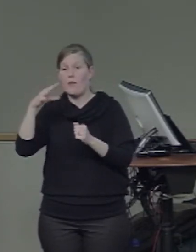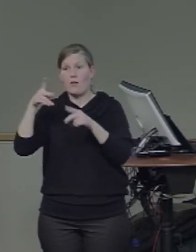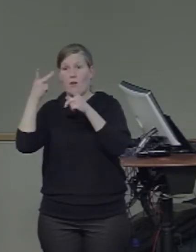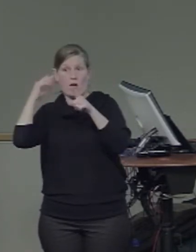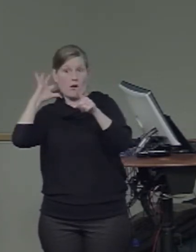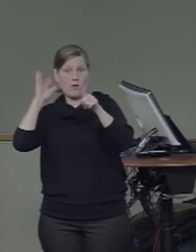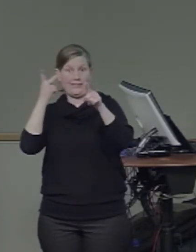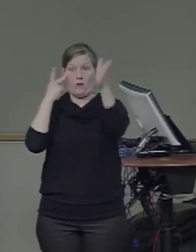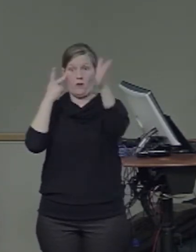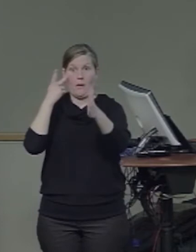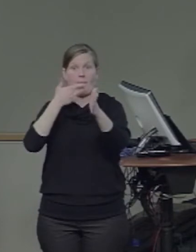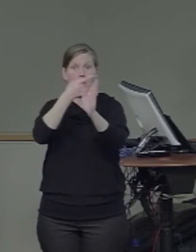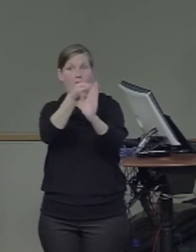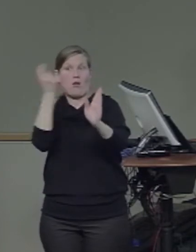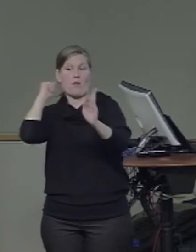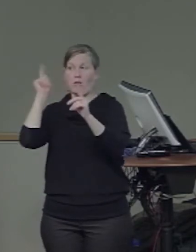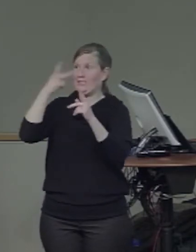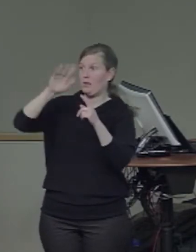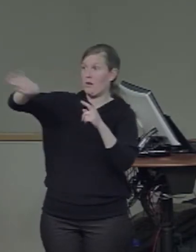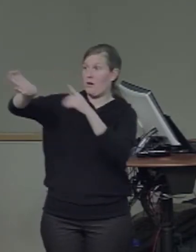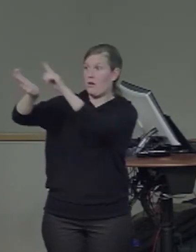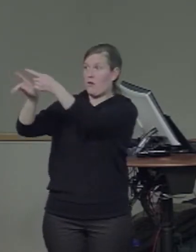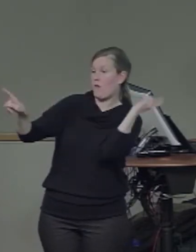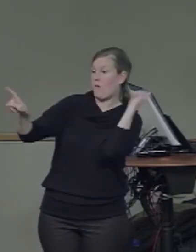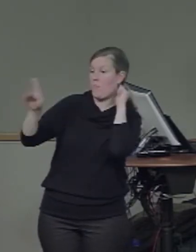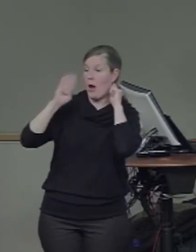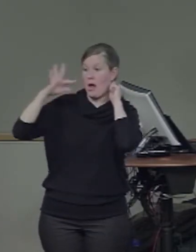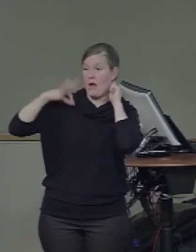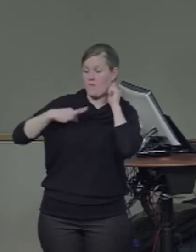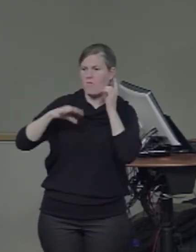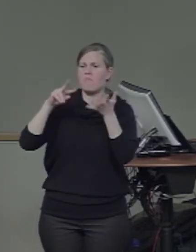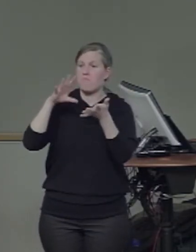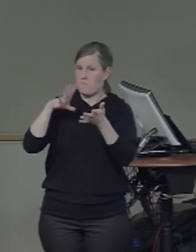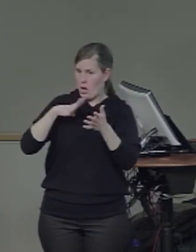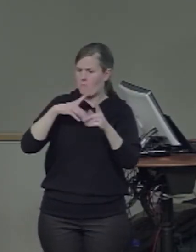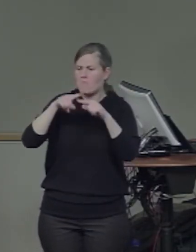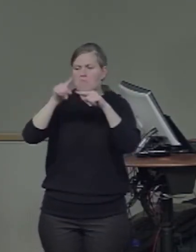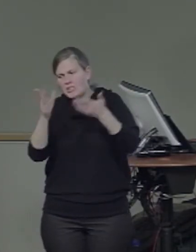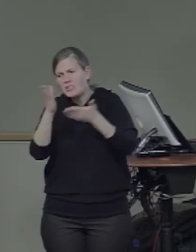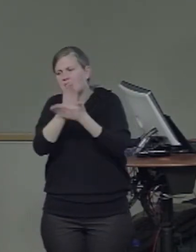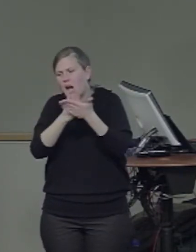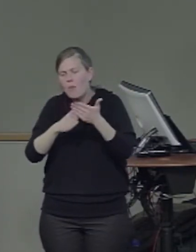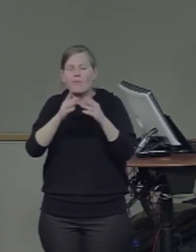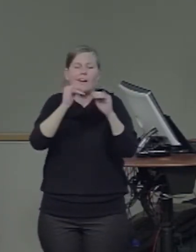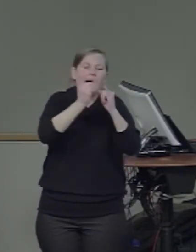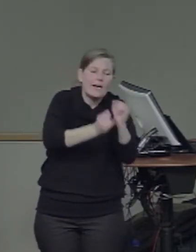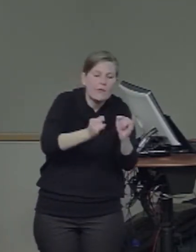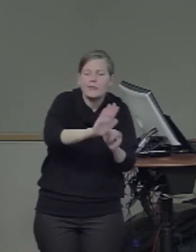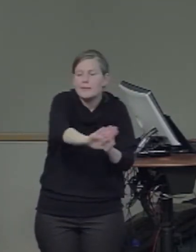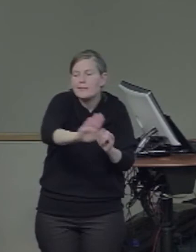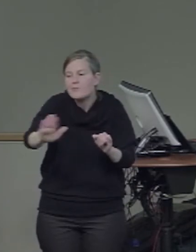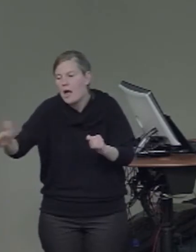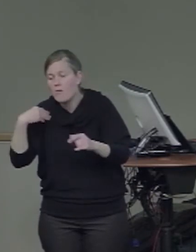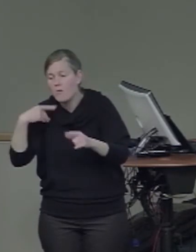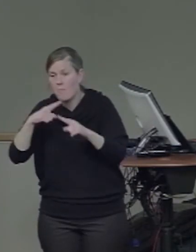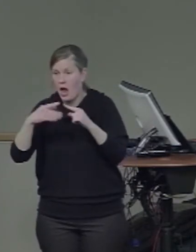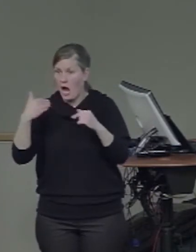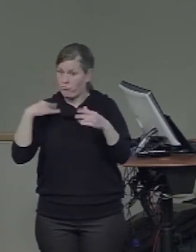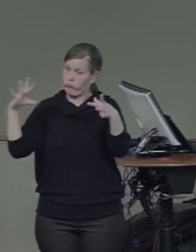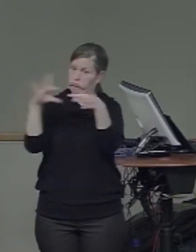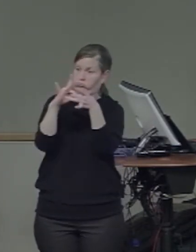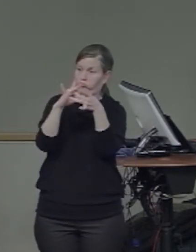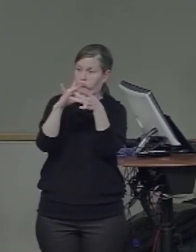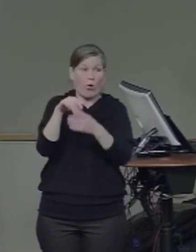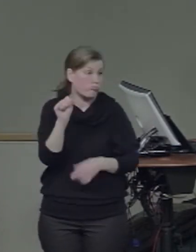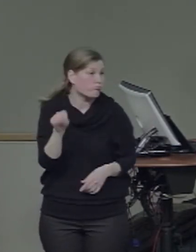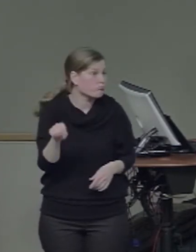individuals. Do they have anything to do with each other? And the answer is yes. That is to say, the subjects that are